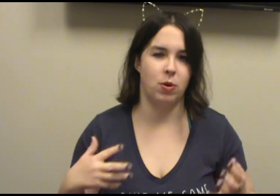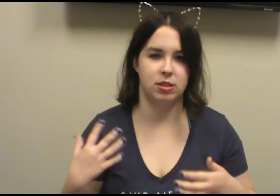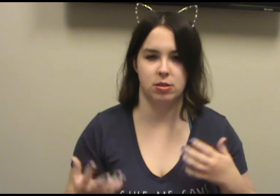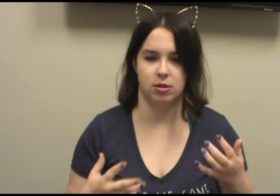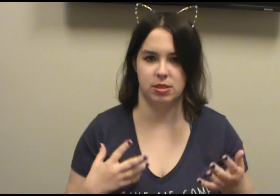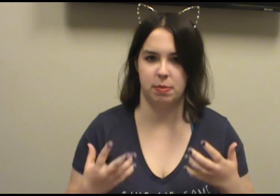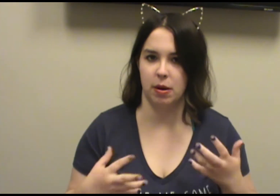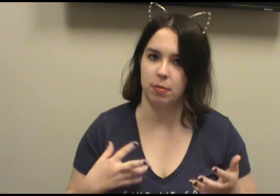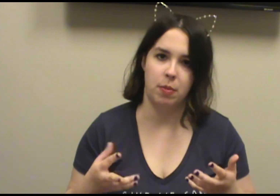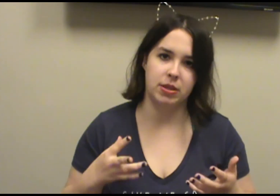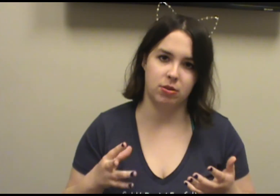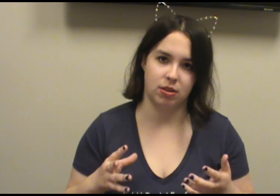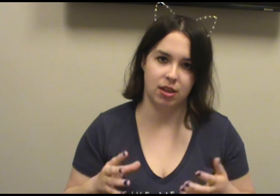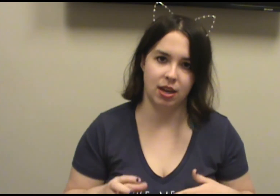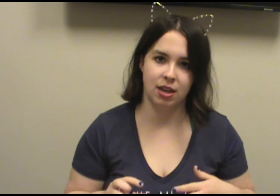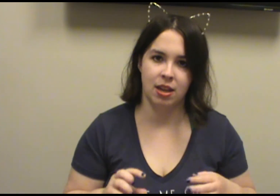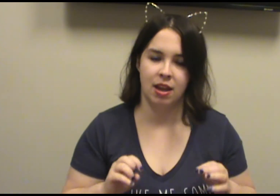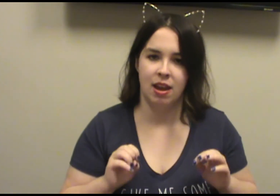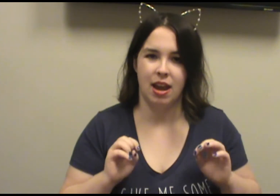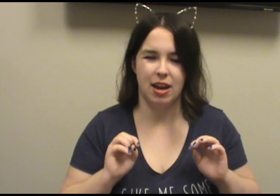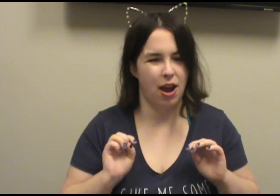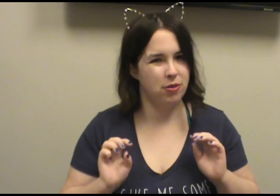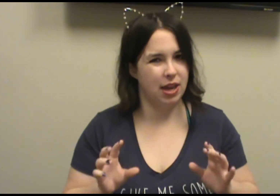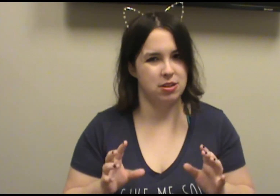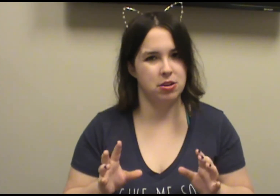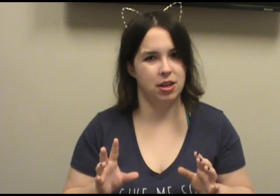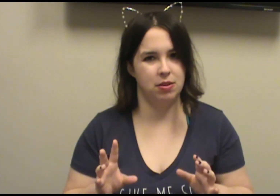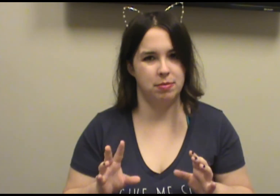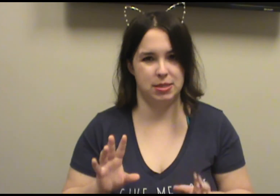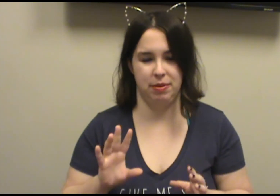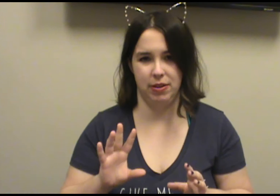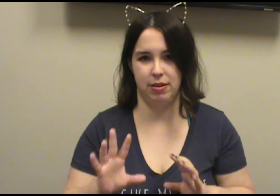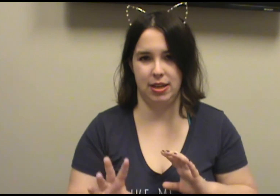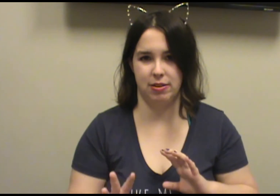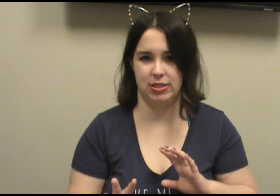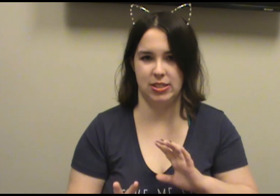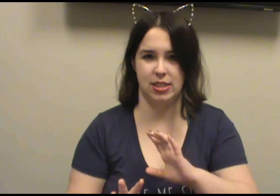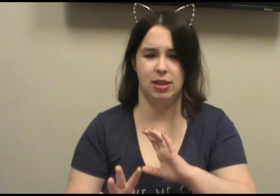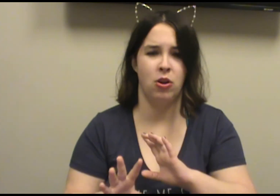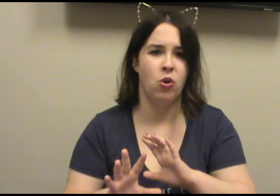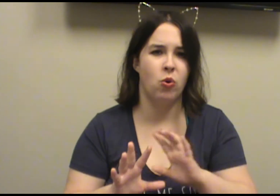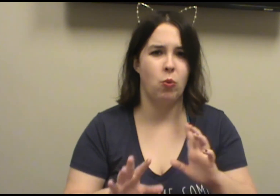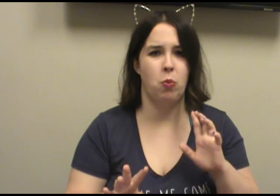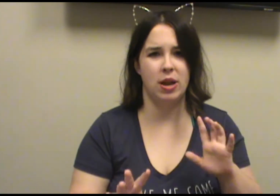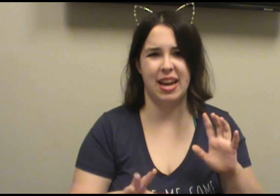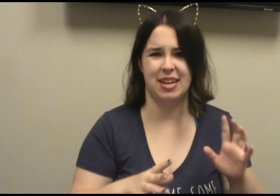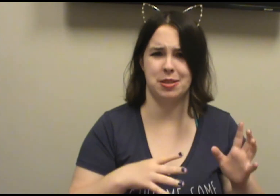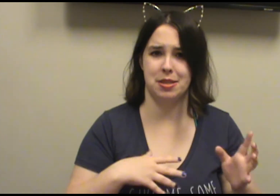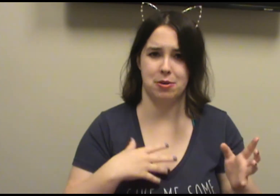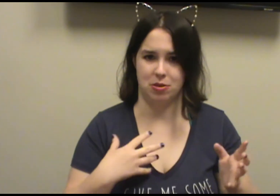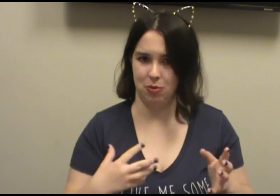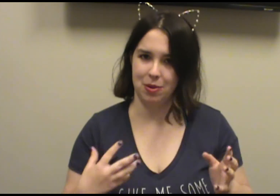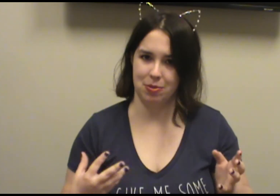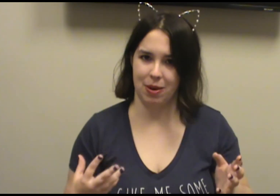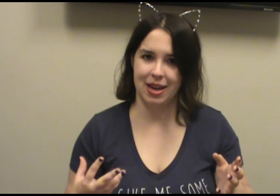one sort of spur moment sort of thing. And how that turned out makes me very curious to see what actually they're doing with Rain,